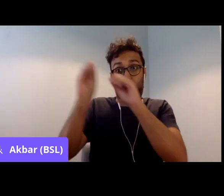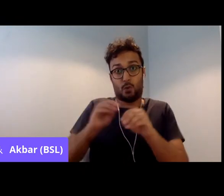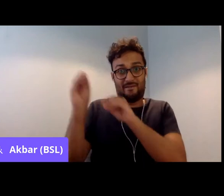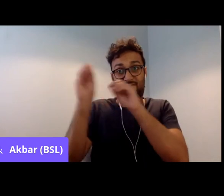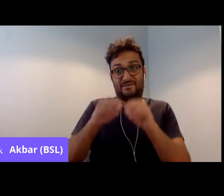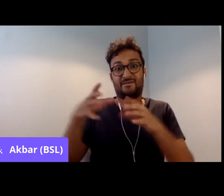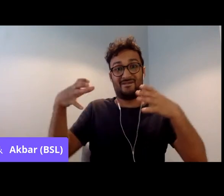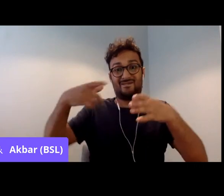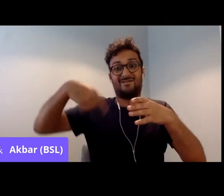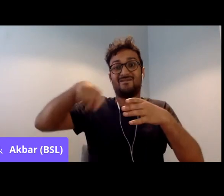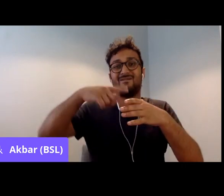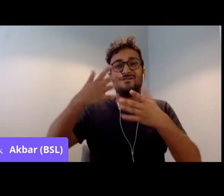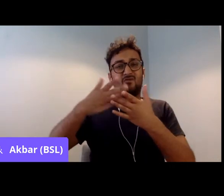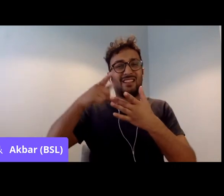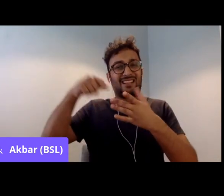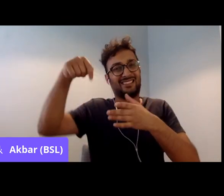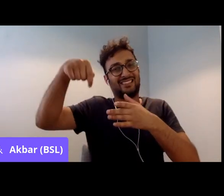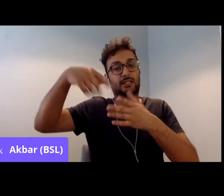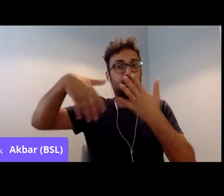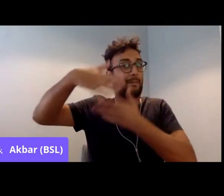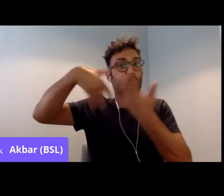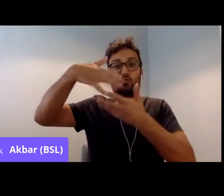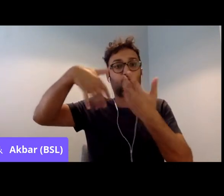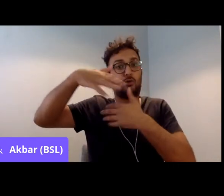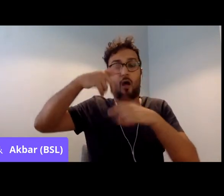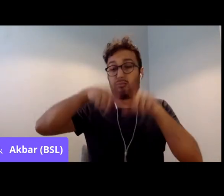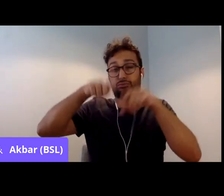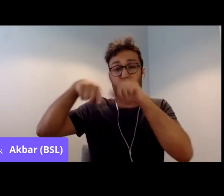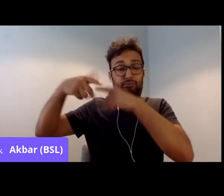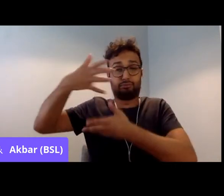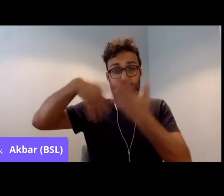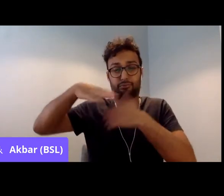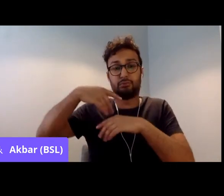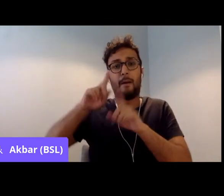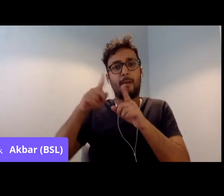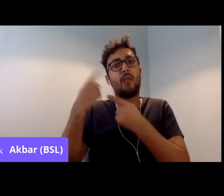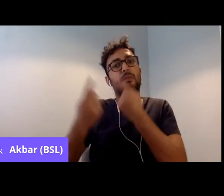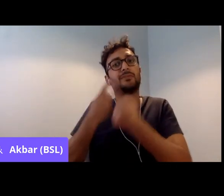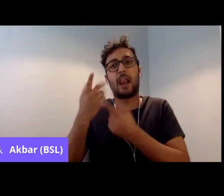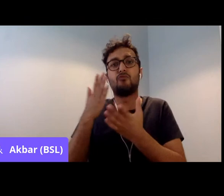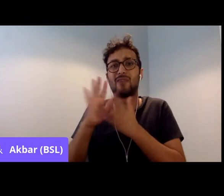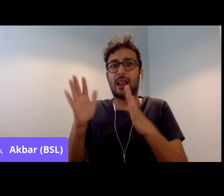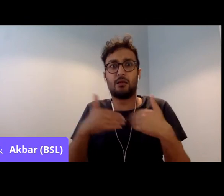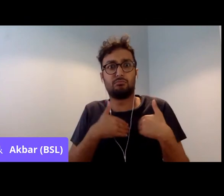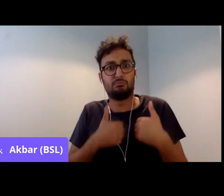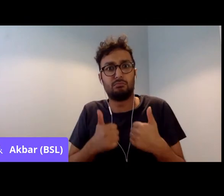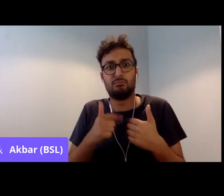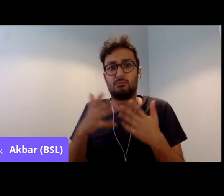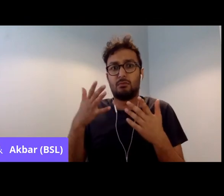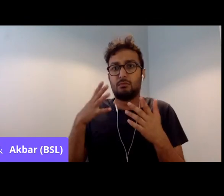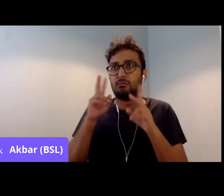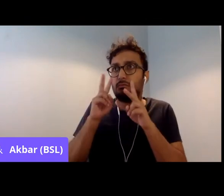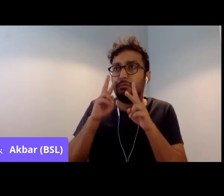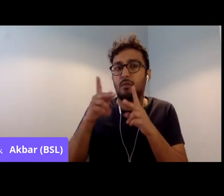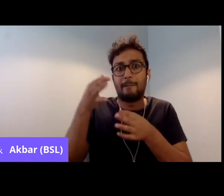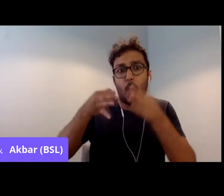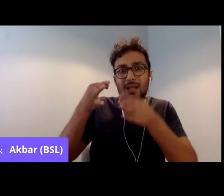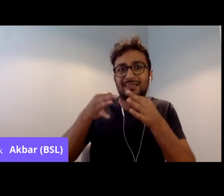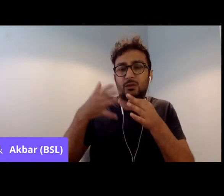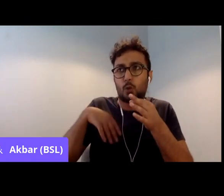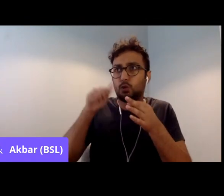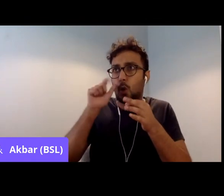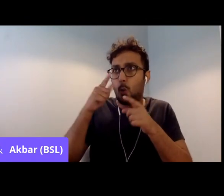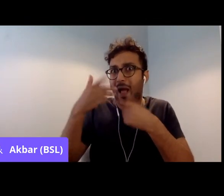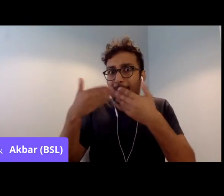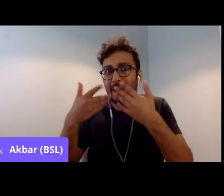there's a specific pattern that I've seen is they tend to care about politics or what's going on at home. A lot of them tend to be organising in